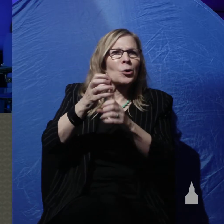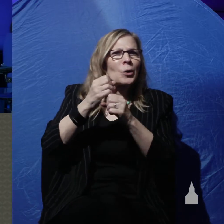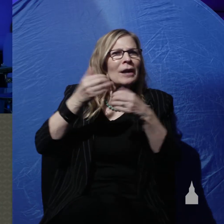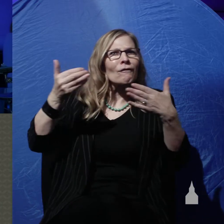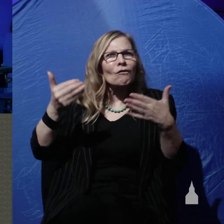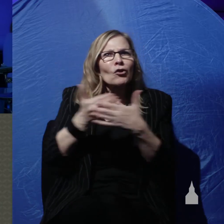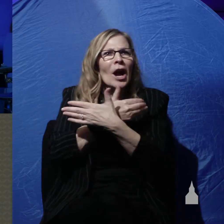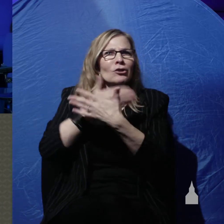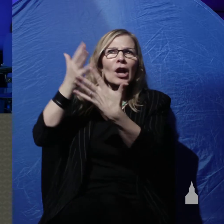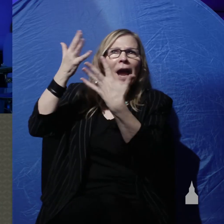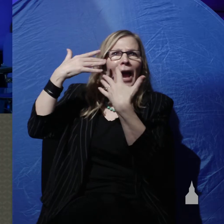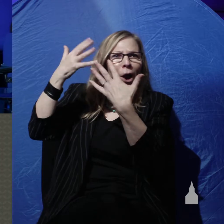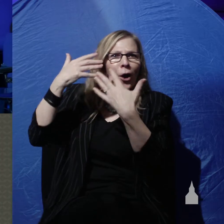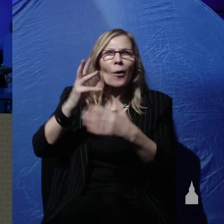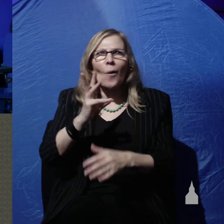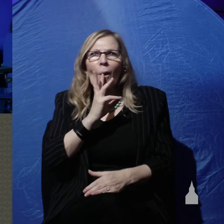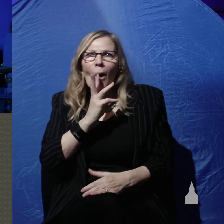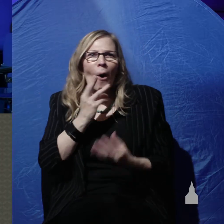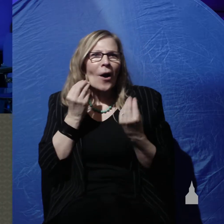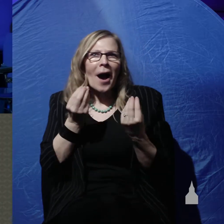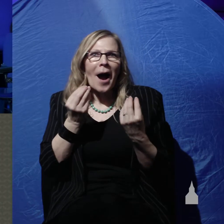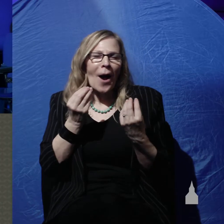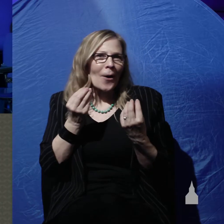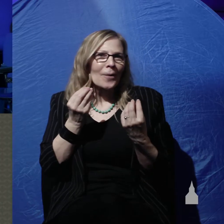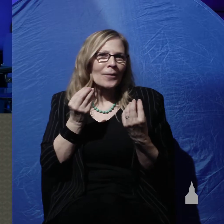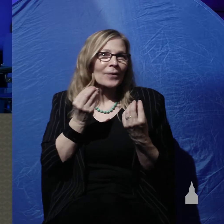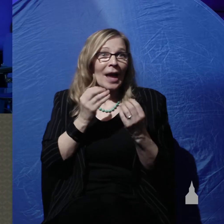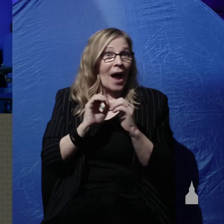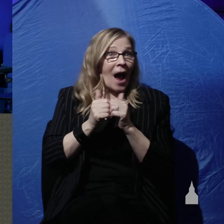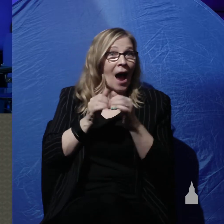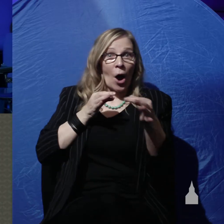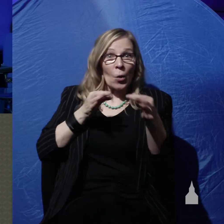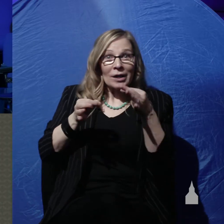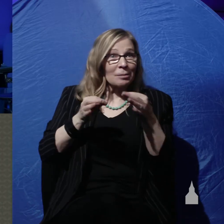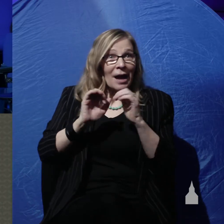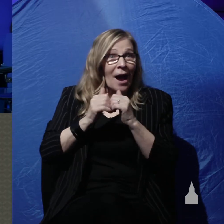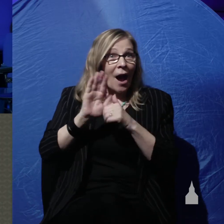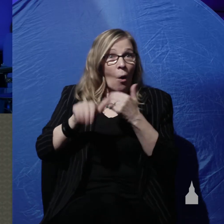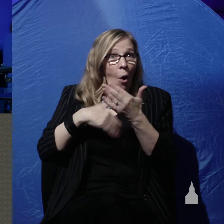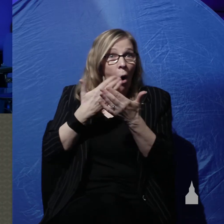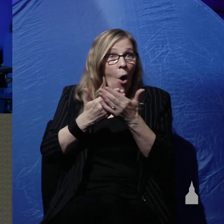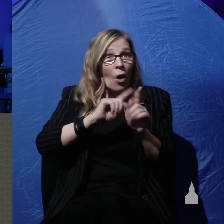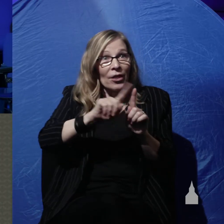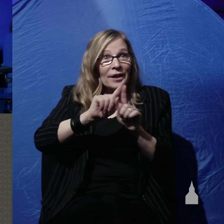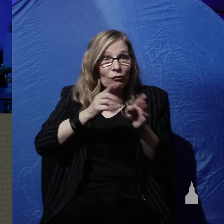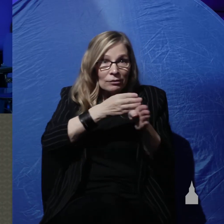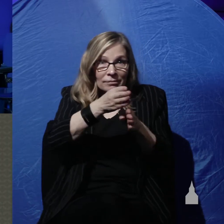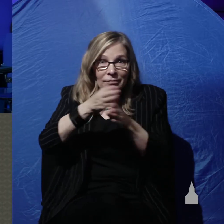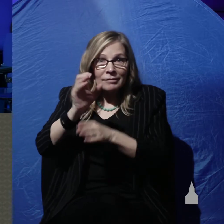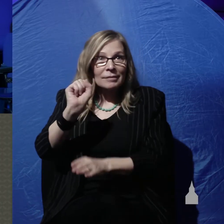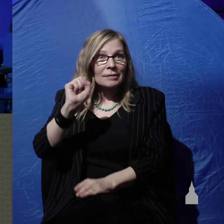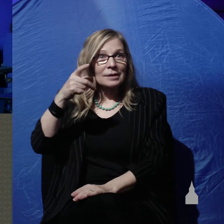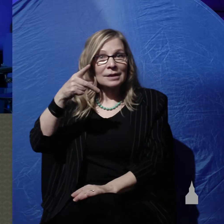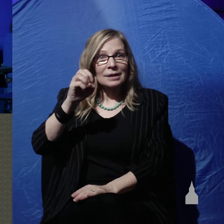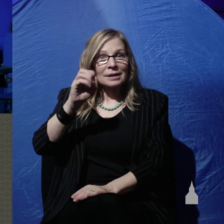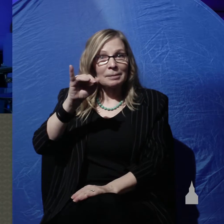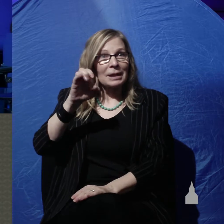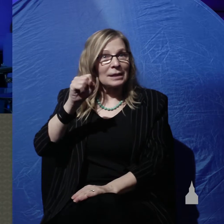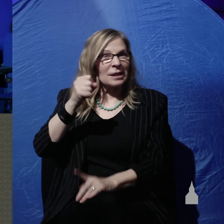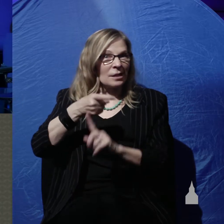water? And how do we explain how all the species of land animals and birds today are descended from the ones that came